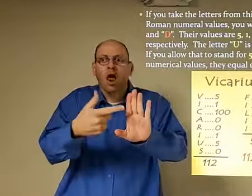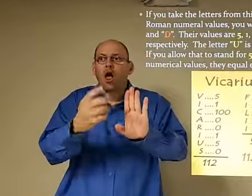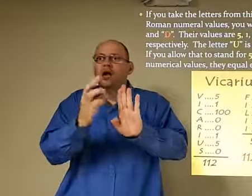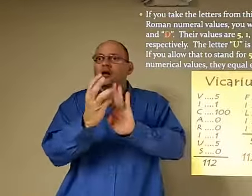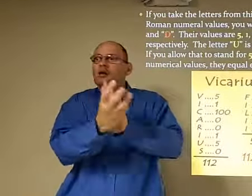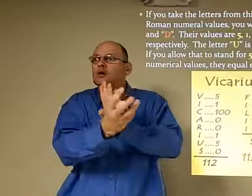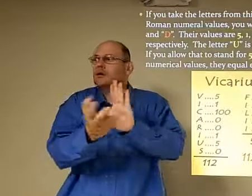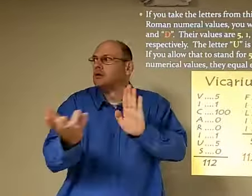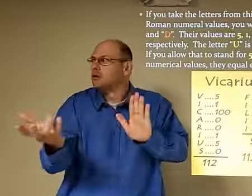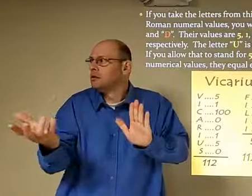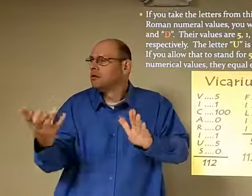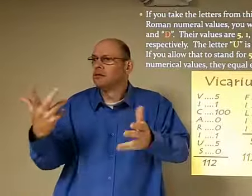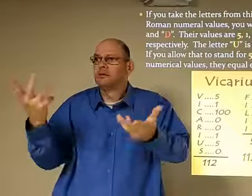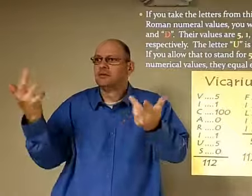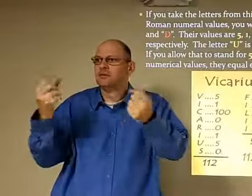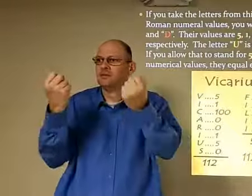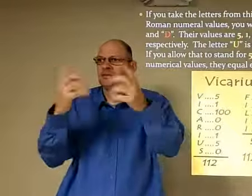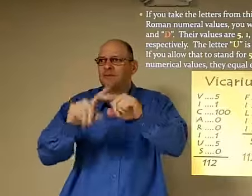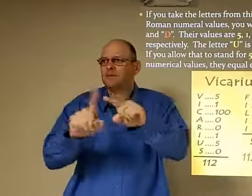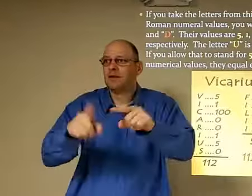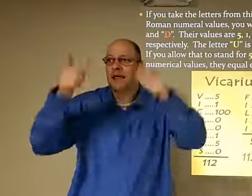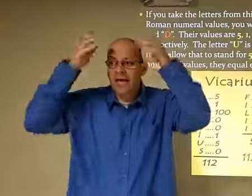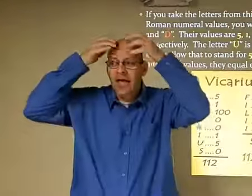crown or whatever that word was